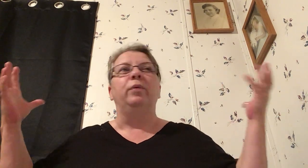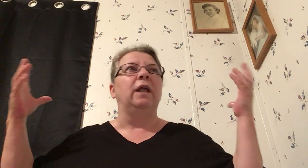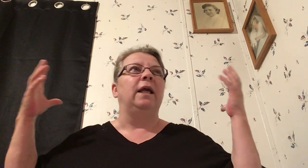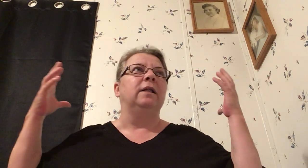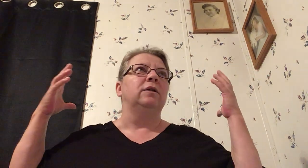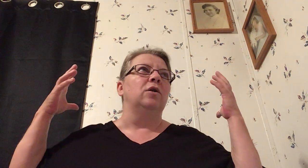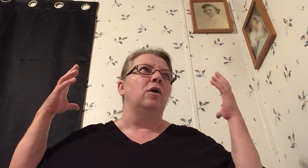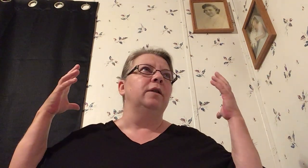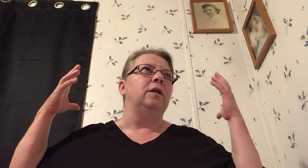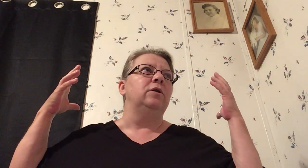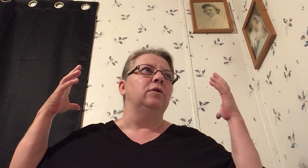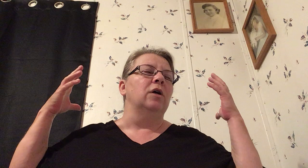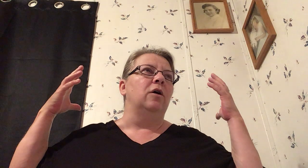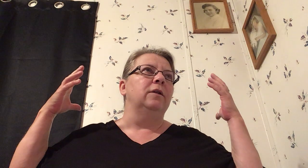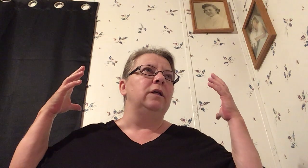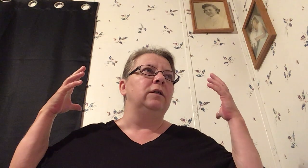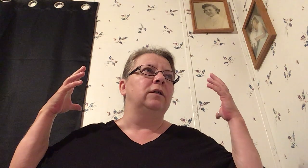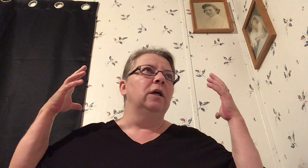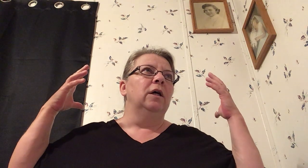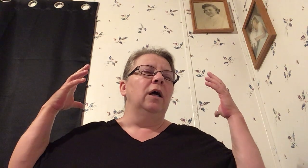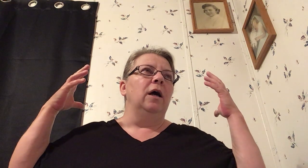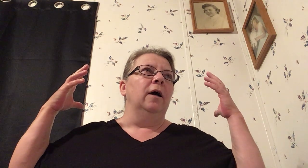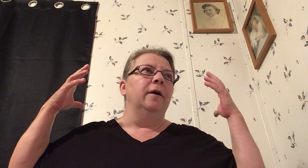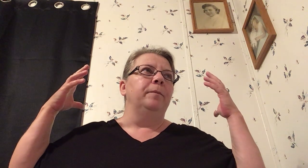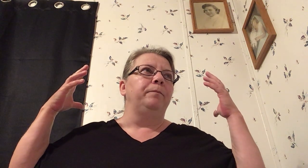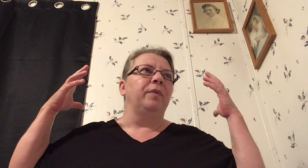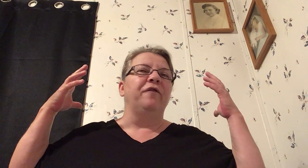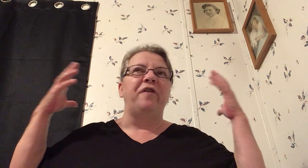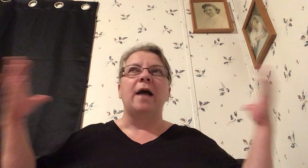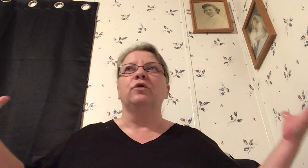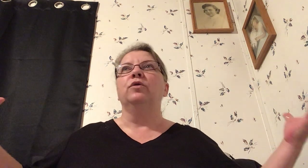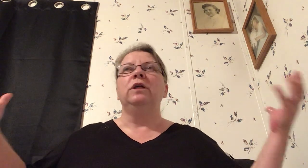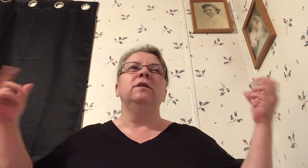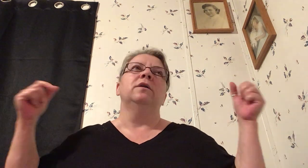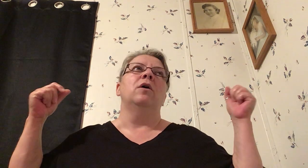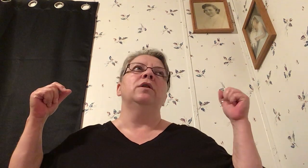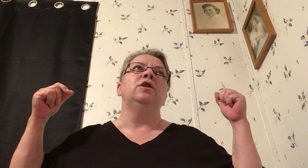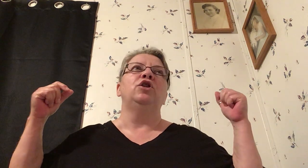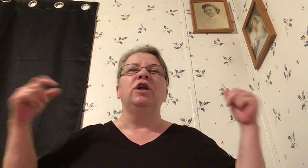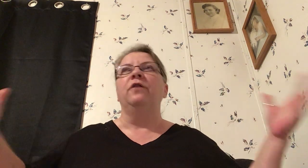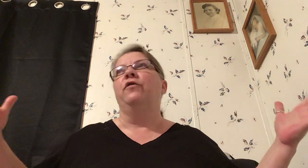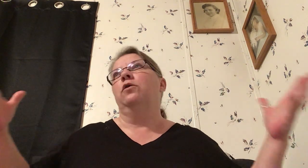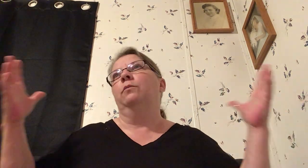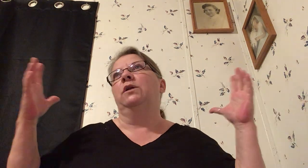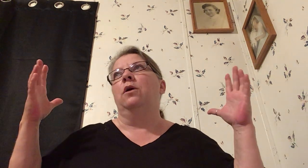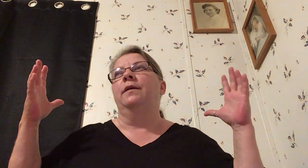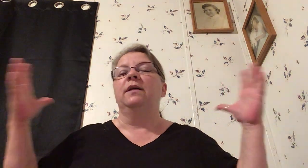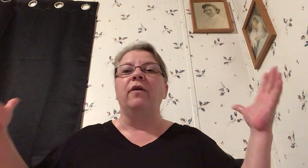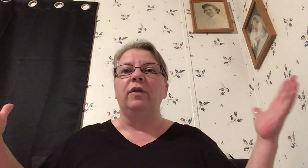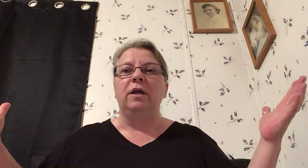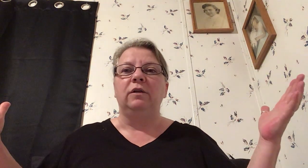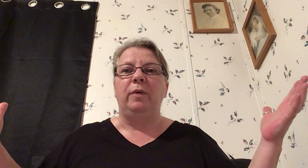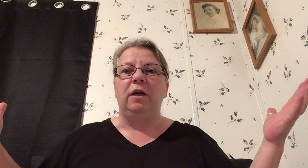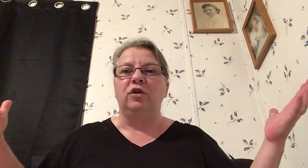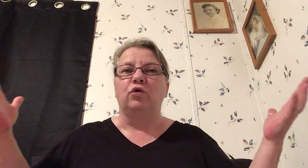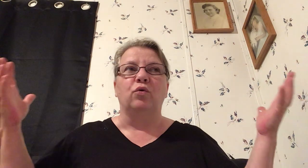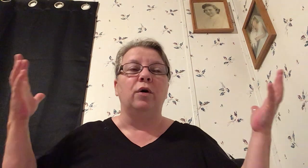plants and all these factories and all these chicken farms and all this everything is being destroyed